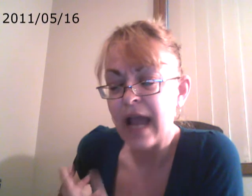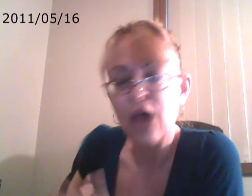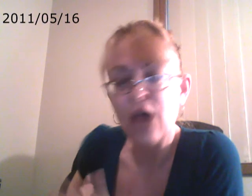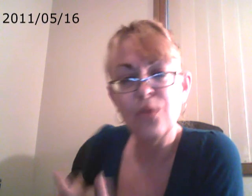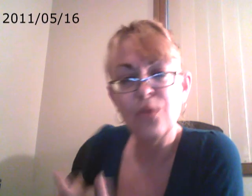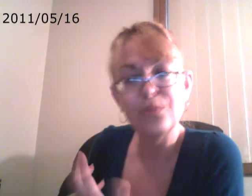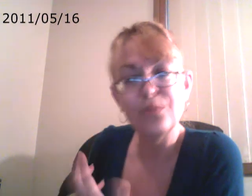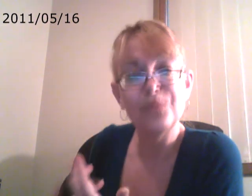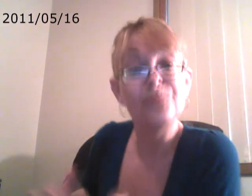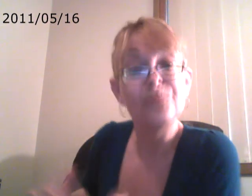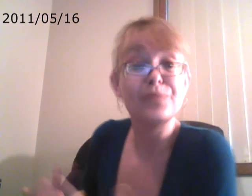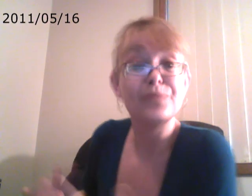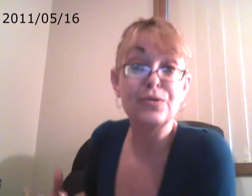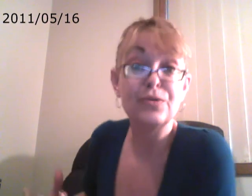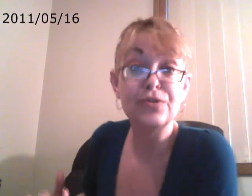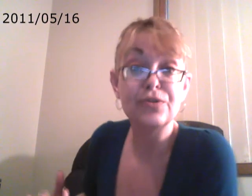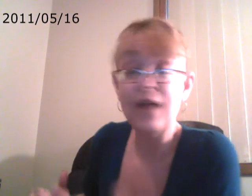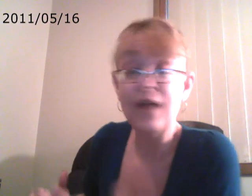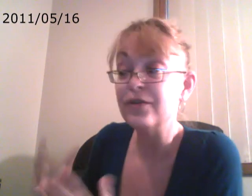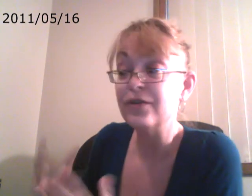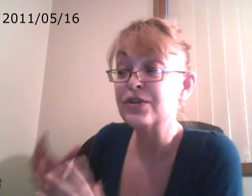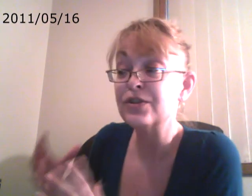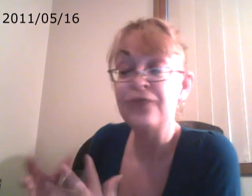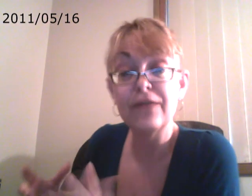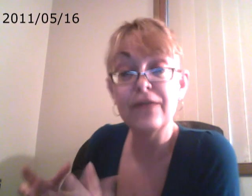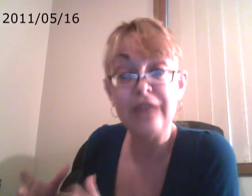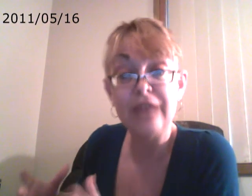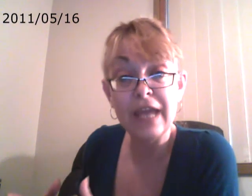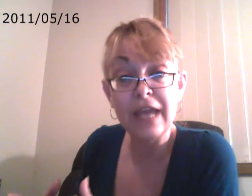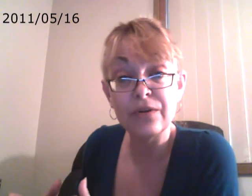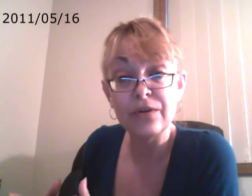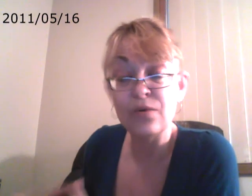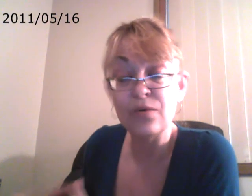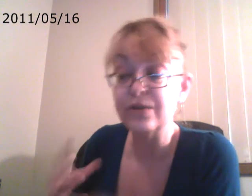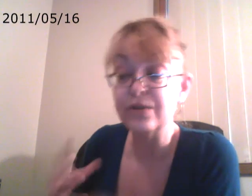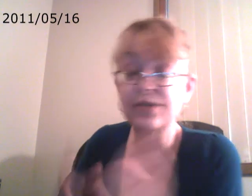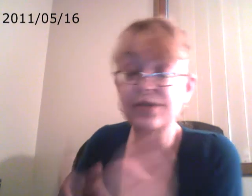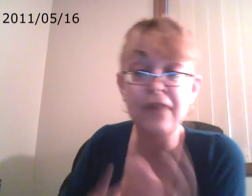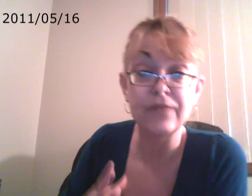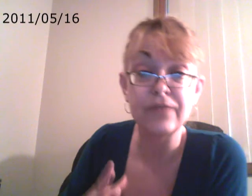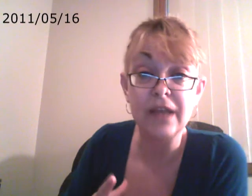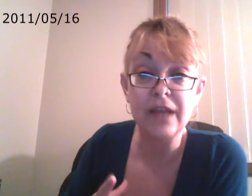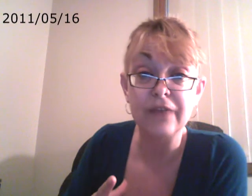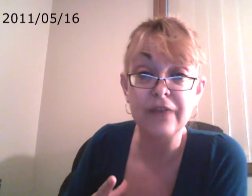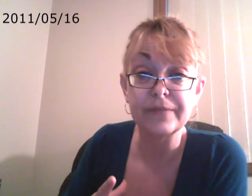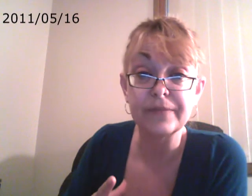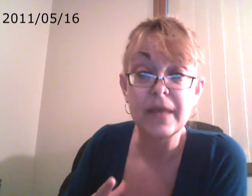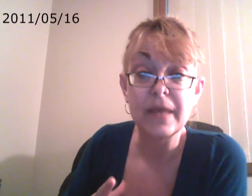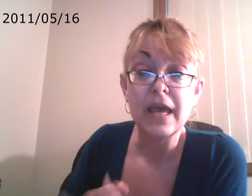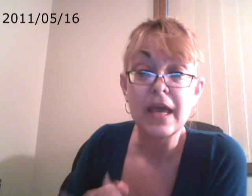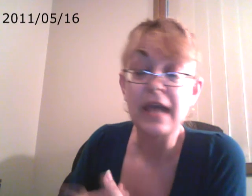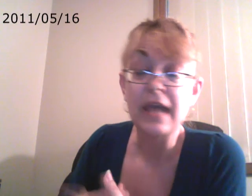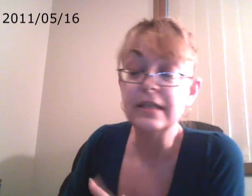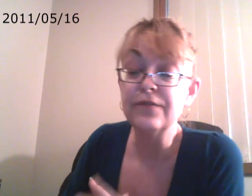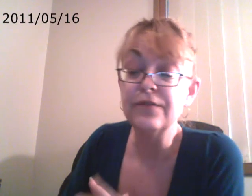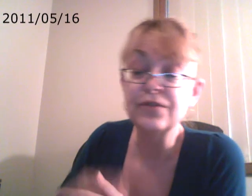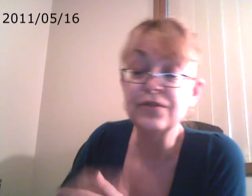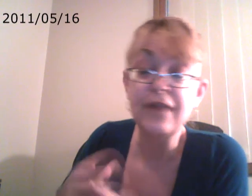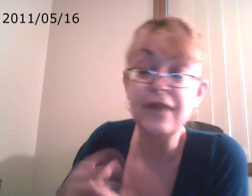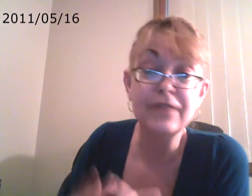you survive. You could survive with anger or you could survive with love. And if you survive with